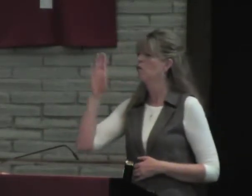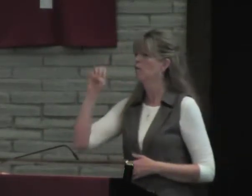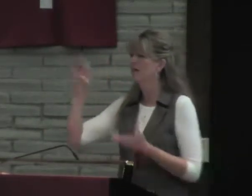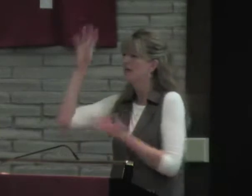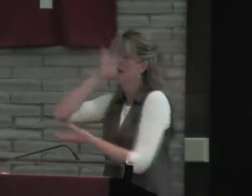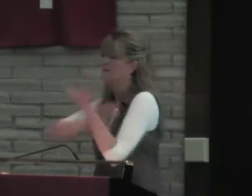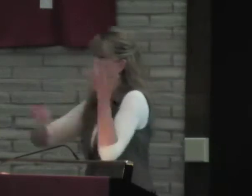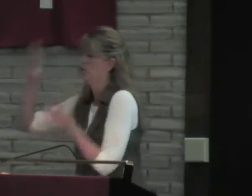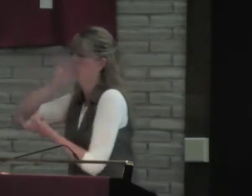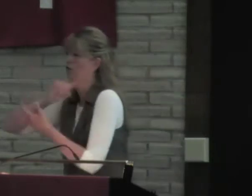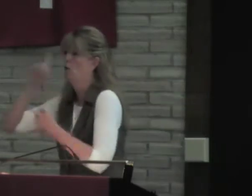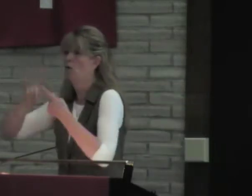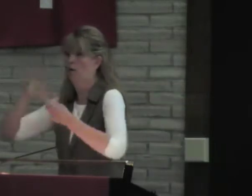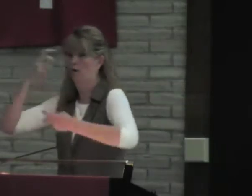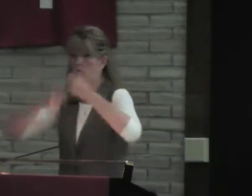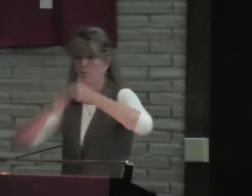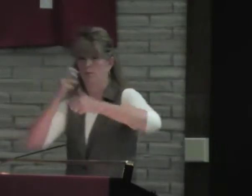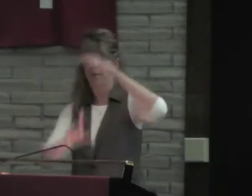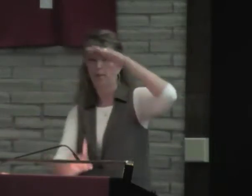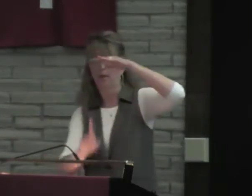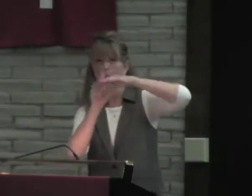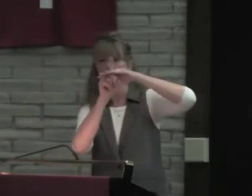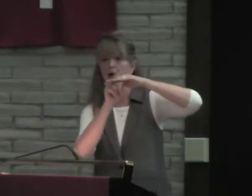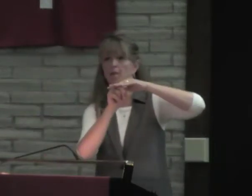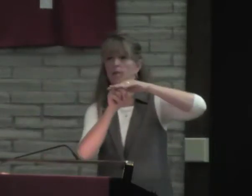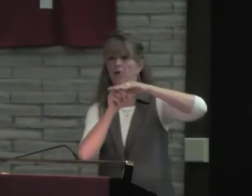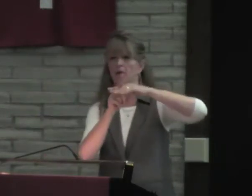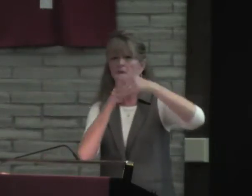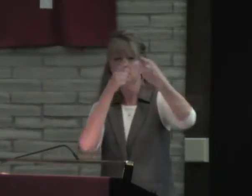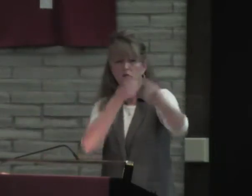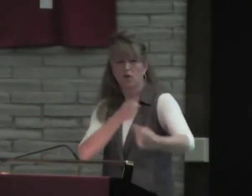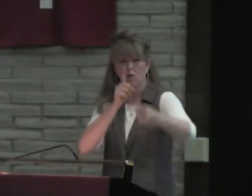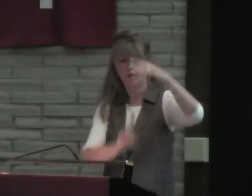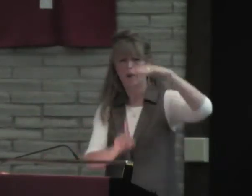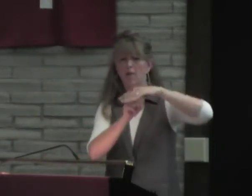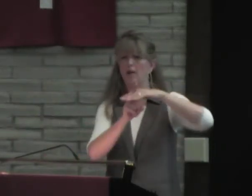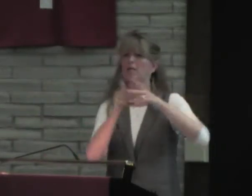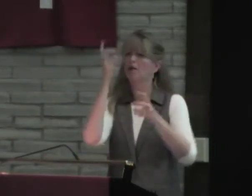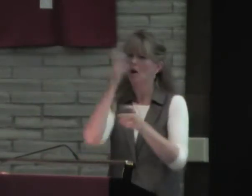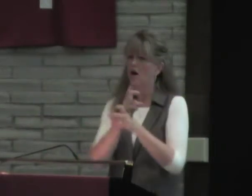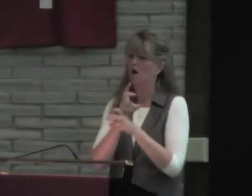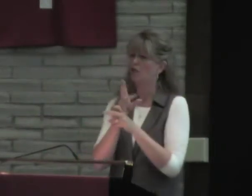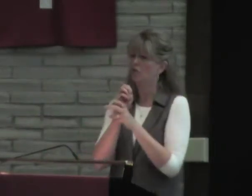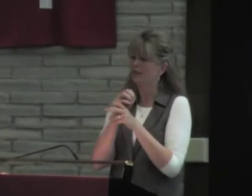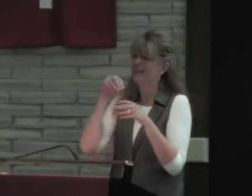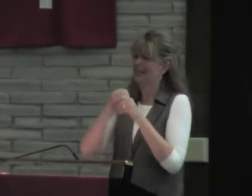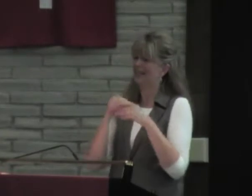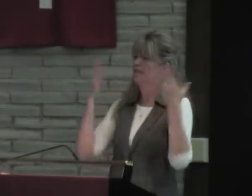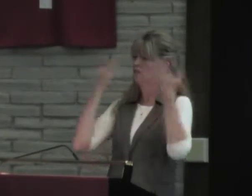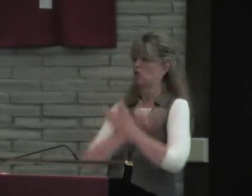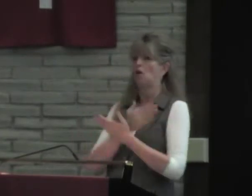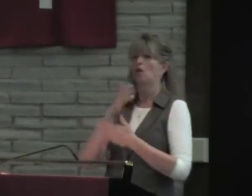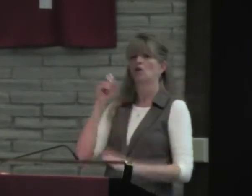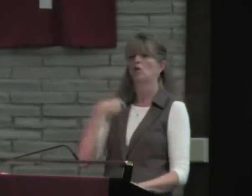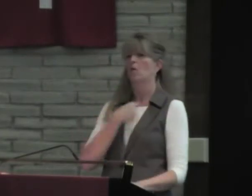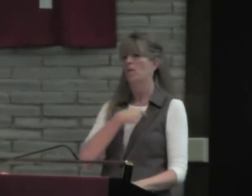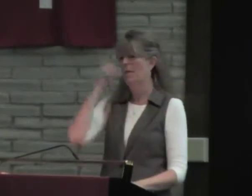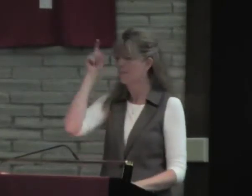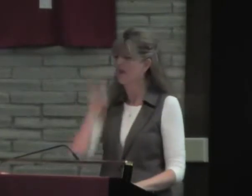understand, to be confused when problems pop up and you struggle. It's hard to be in the dark.